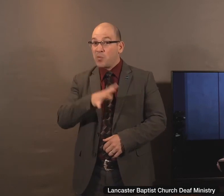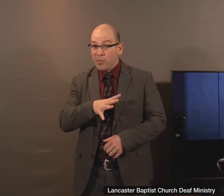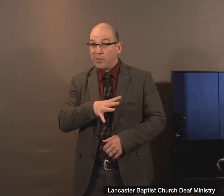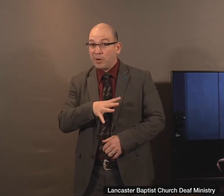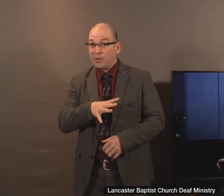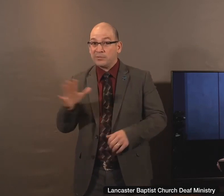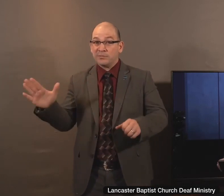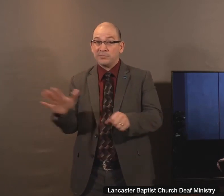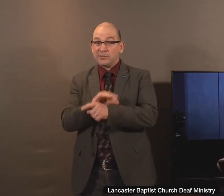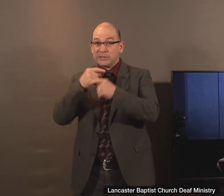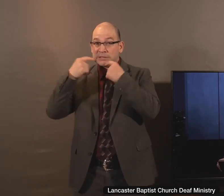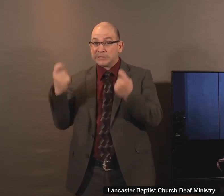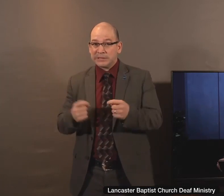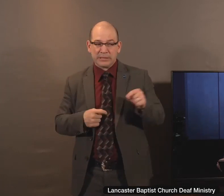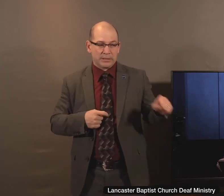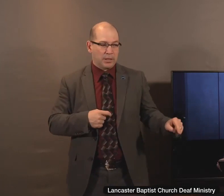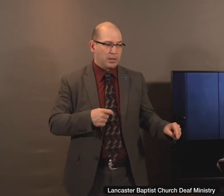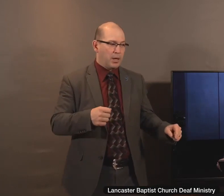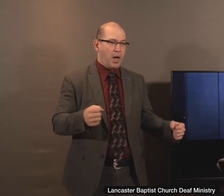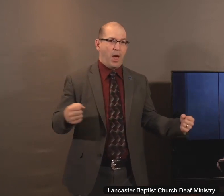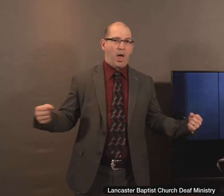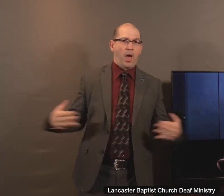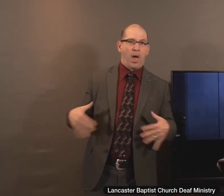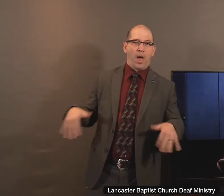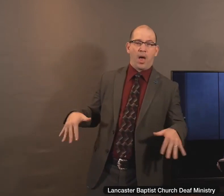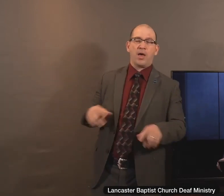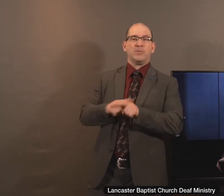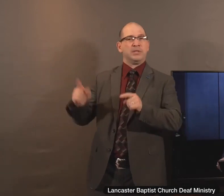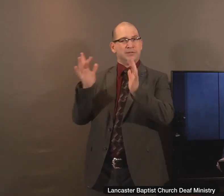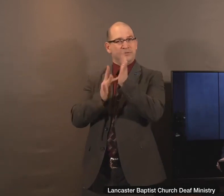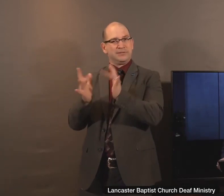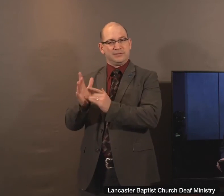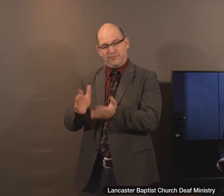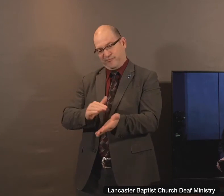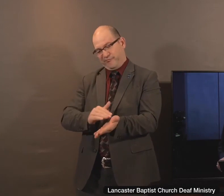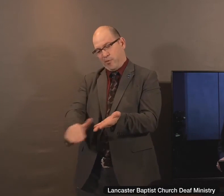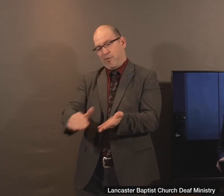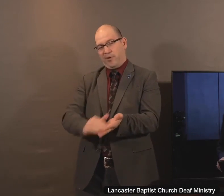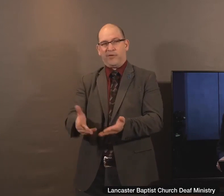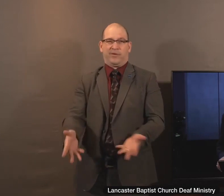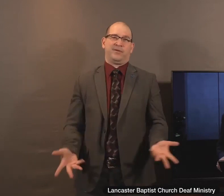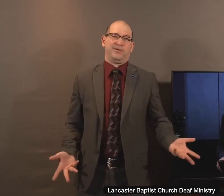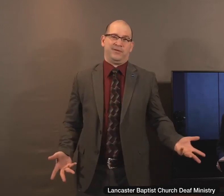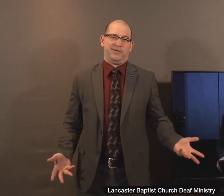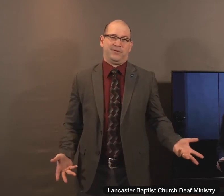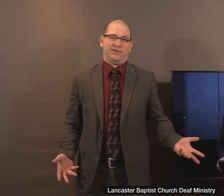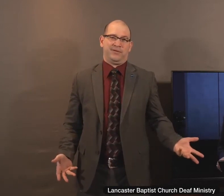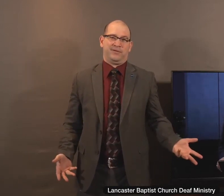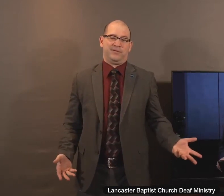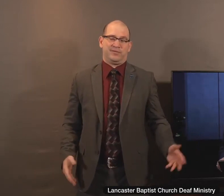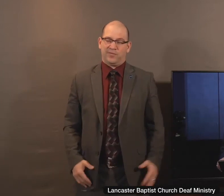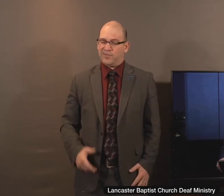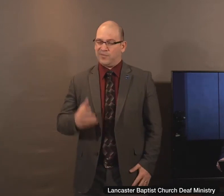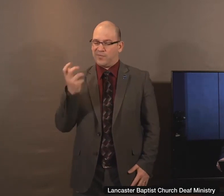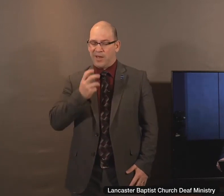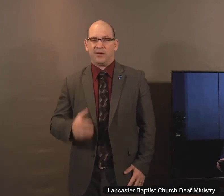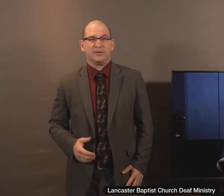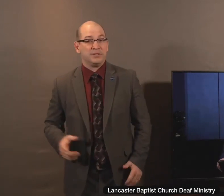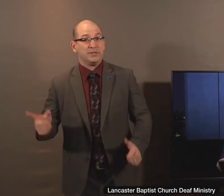but Jesus simply offered forgiveness. I want you to see that Jesus, first of all, observed her